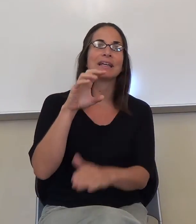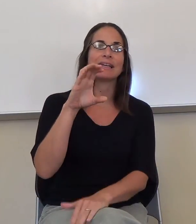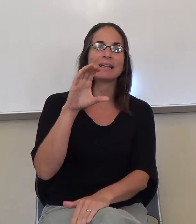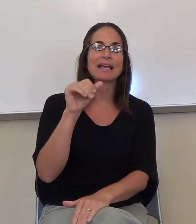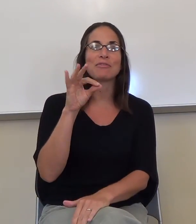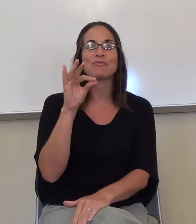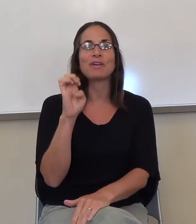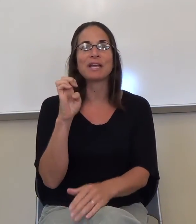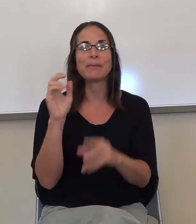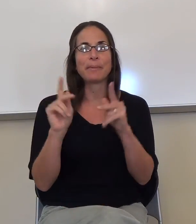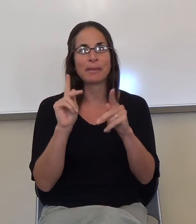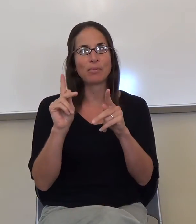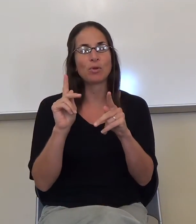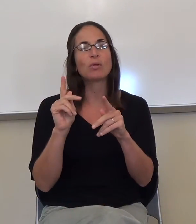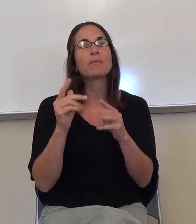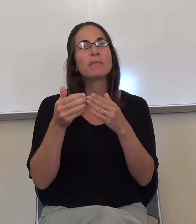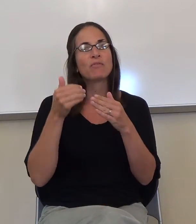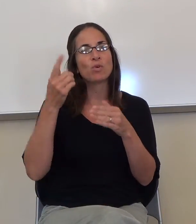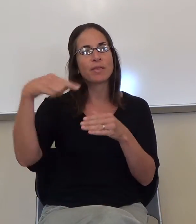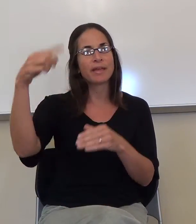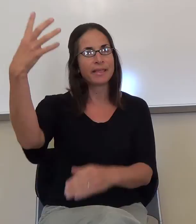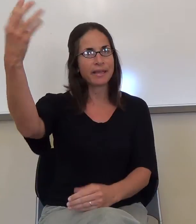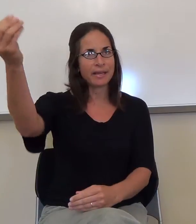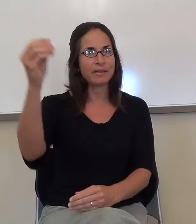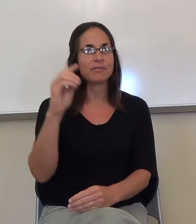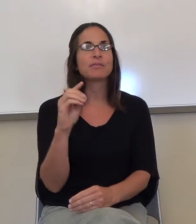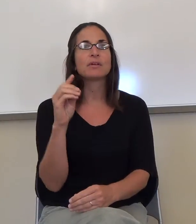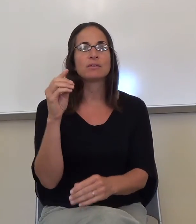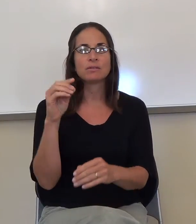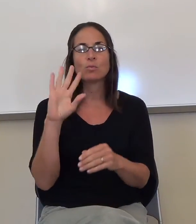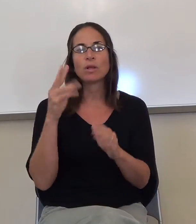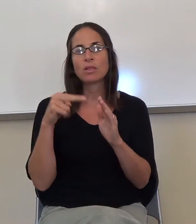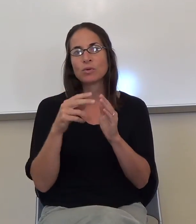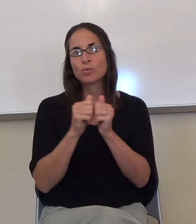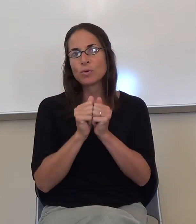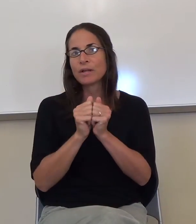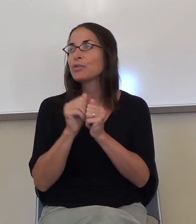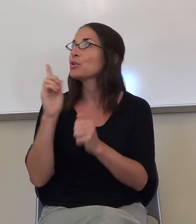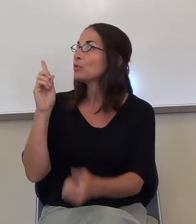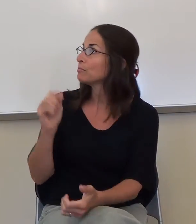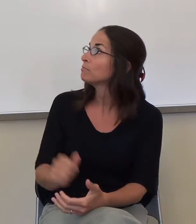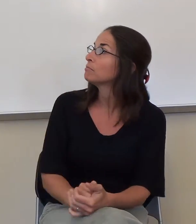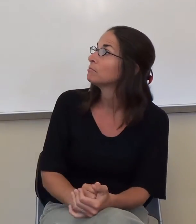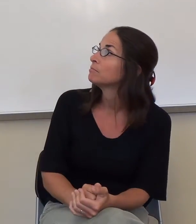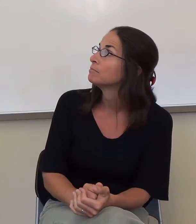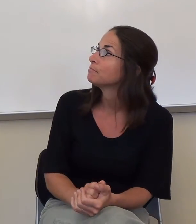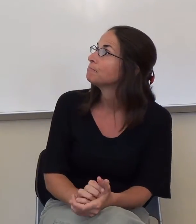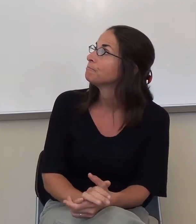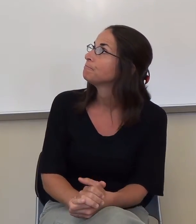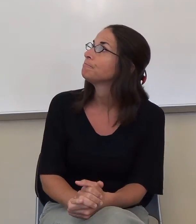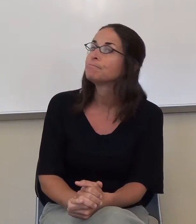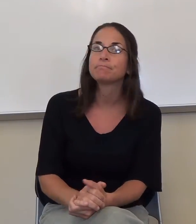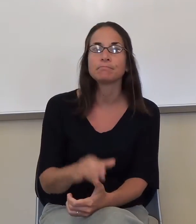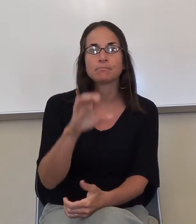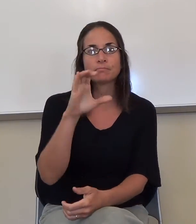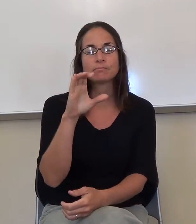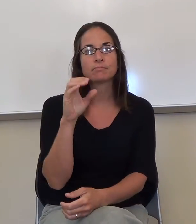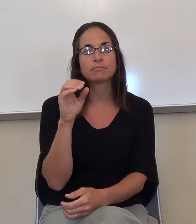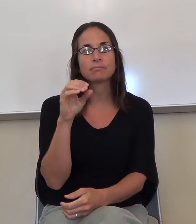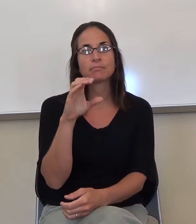at a couple of these concepts here. One